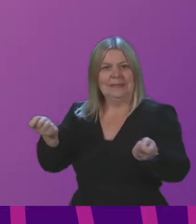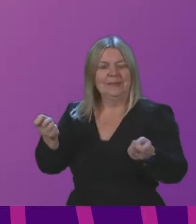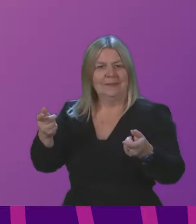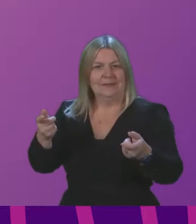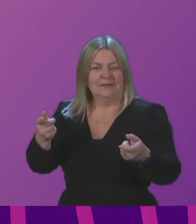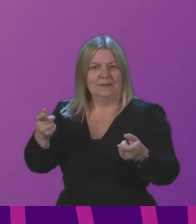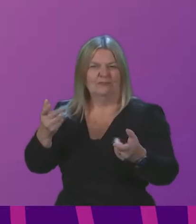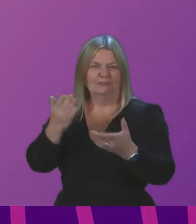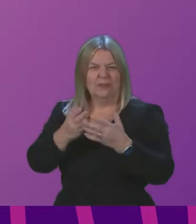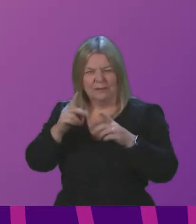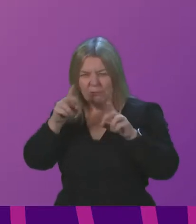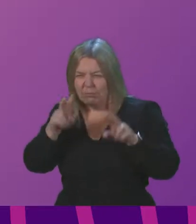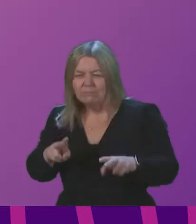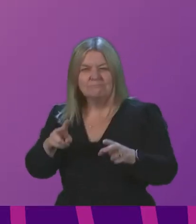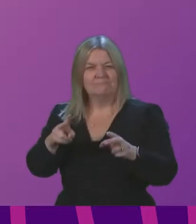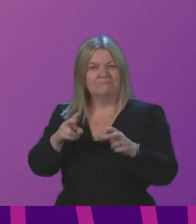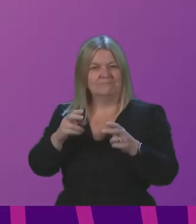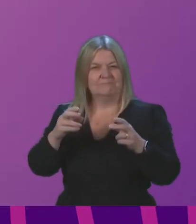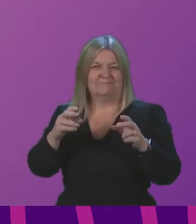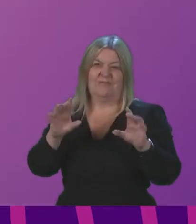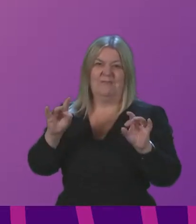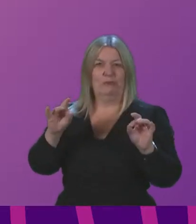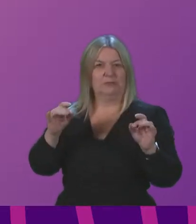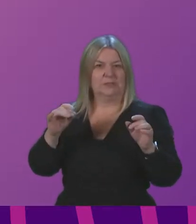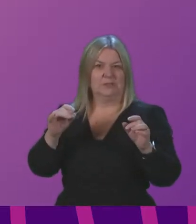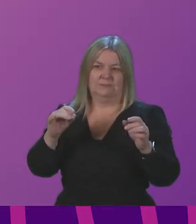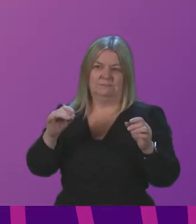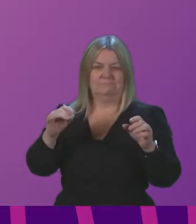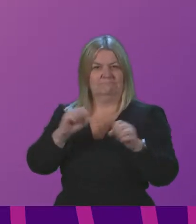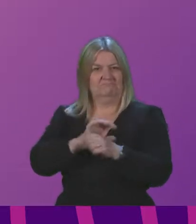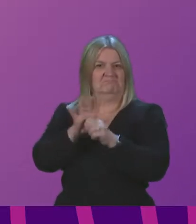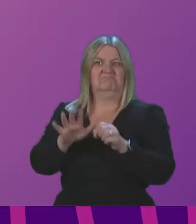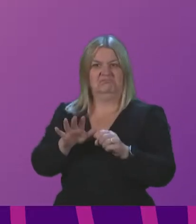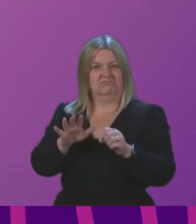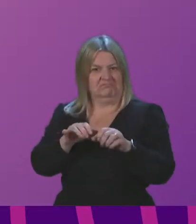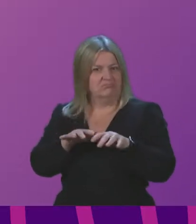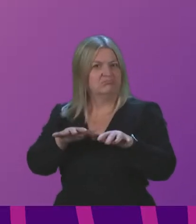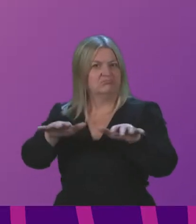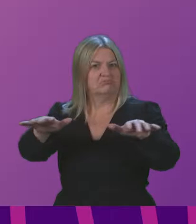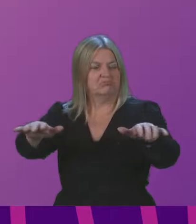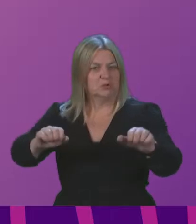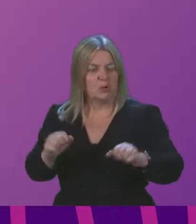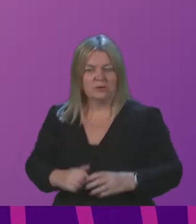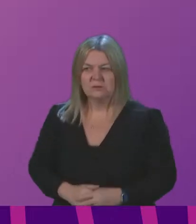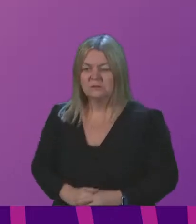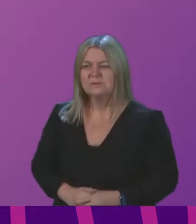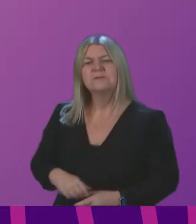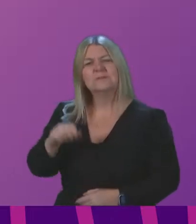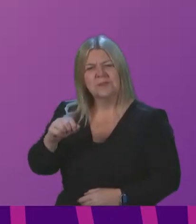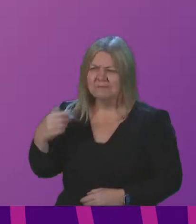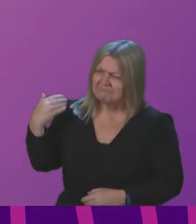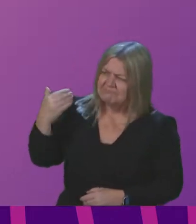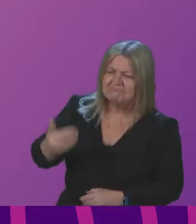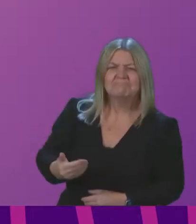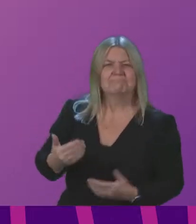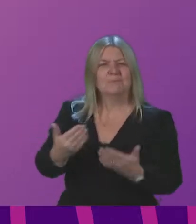throughout the country. We've come through the early lockdown, the various levels of restrictions in different parts of Scotland, the emergence